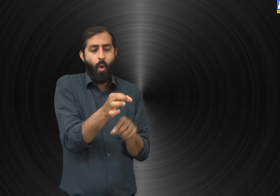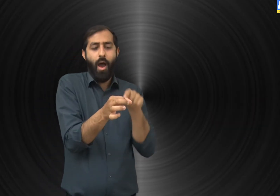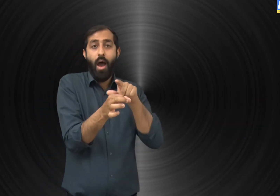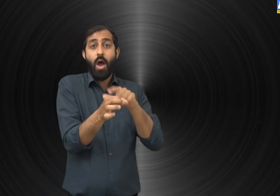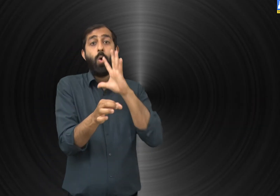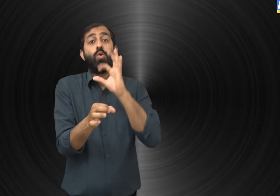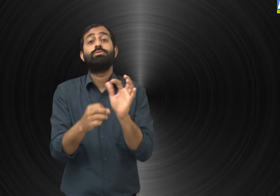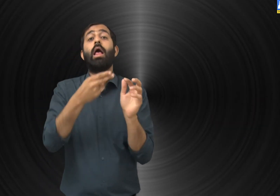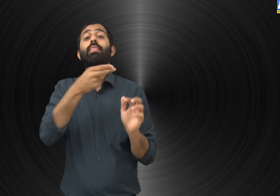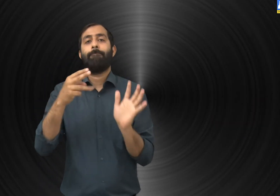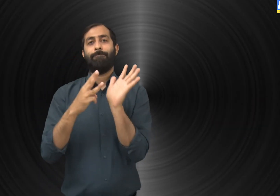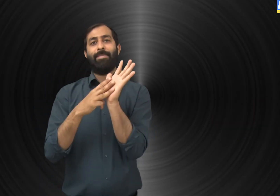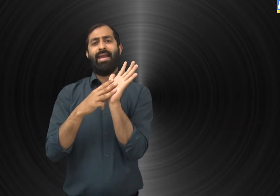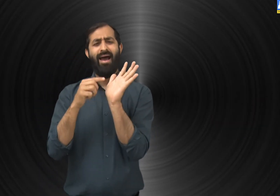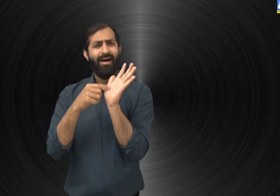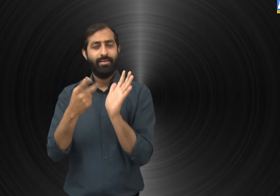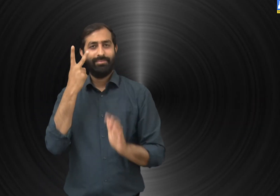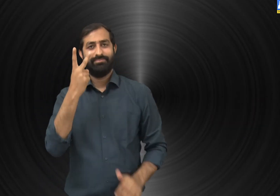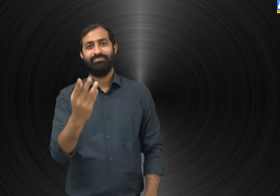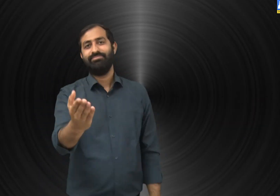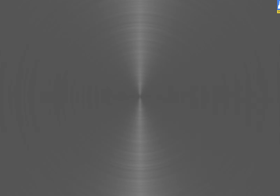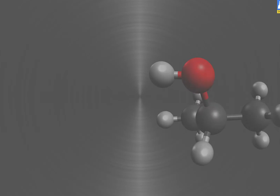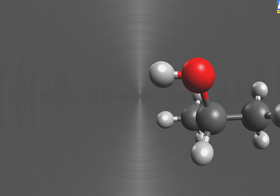of different elements. Coal is made up of molecule.